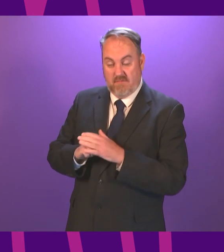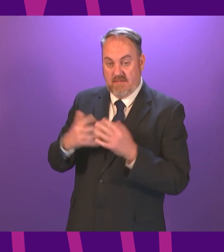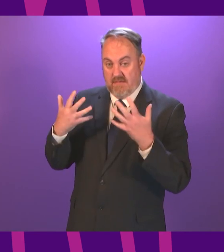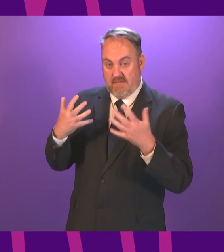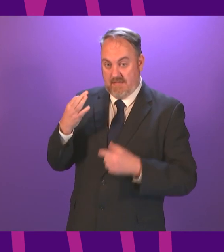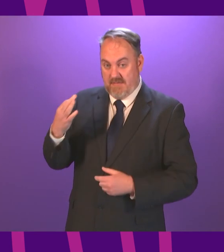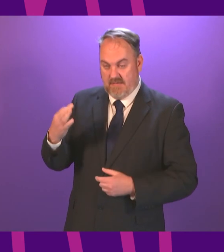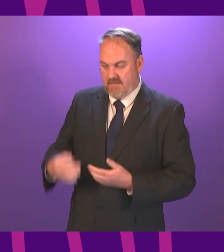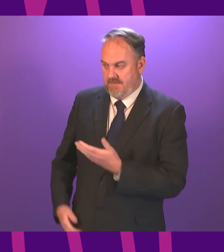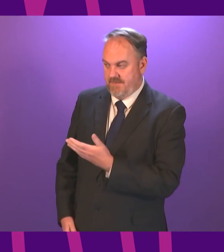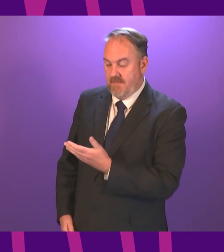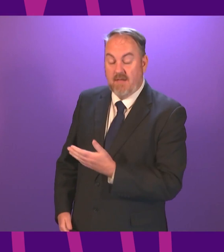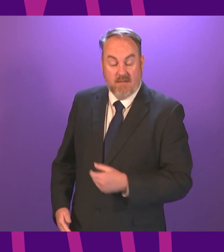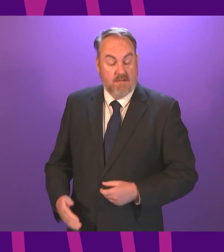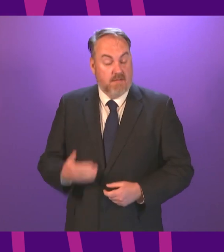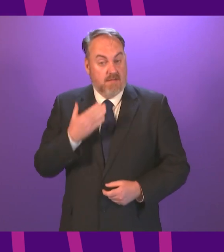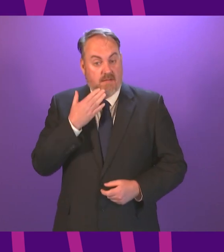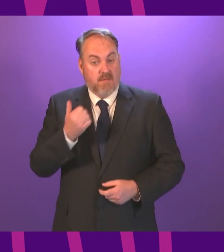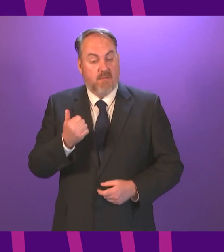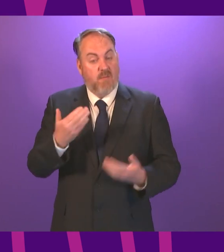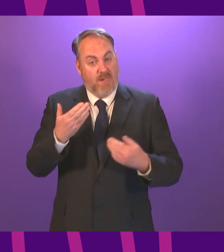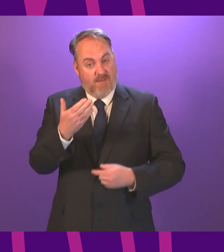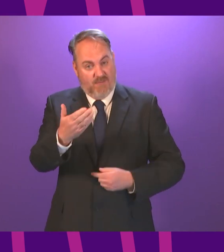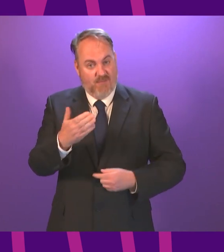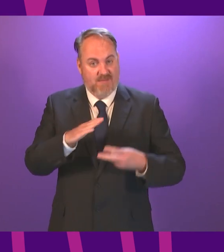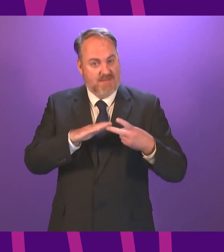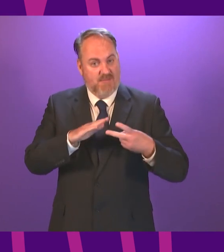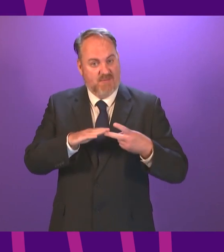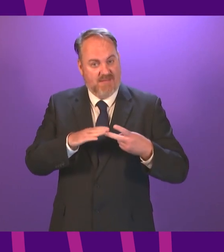President Officer and I too would like to welcome you to your new role